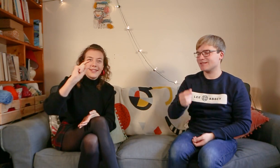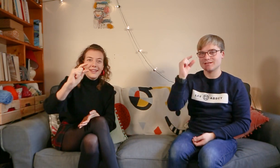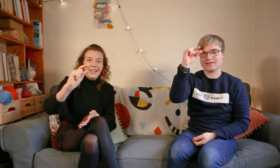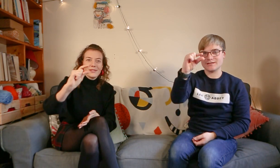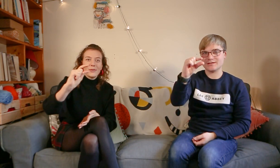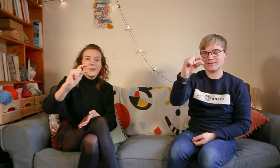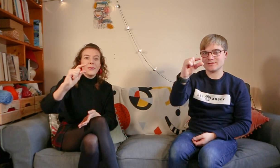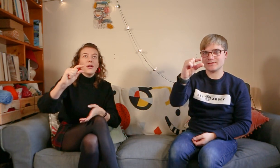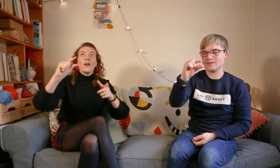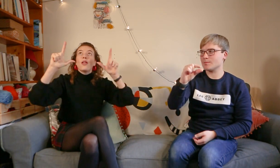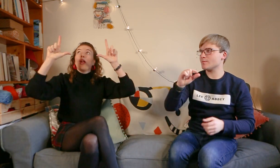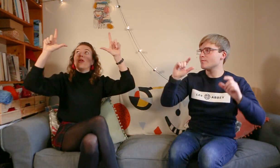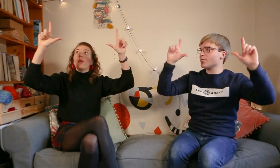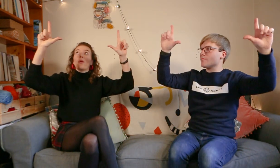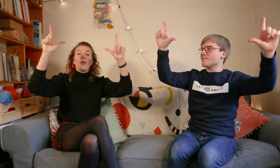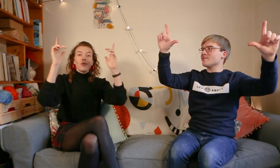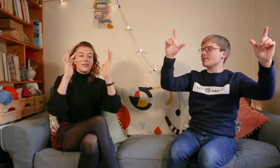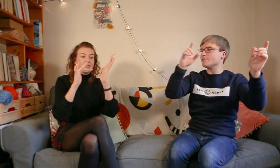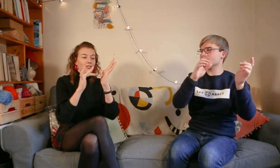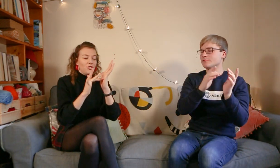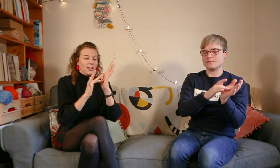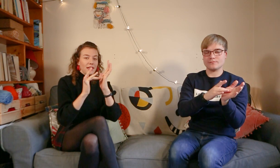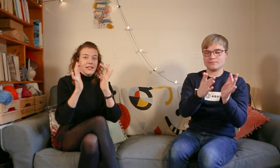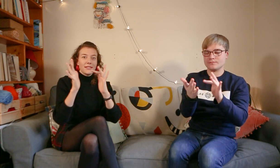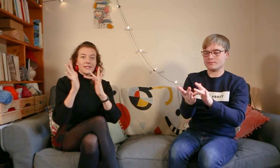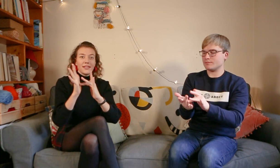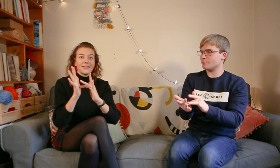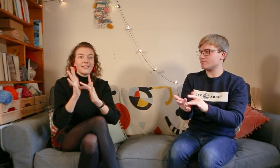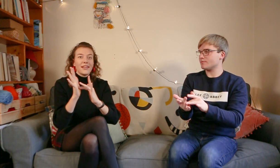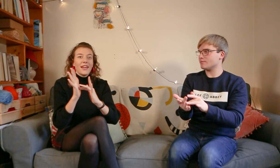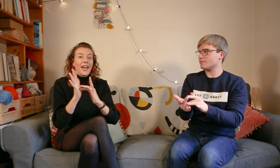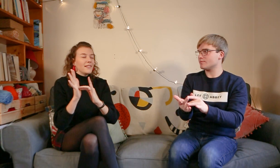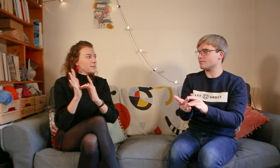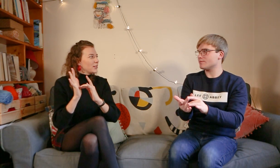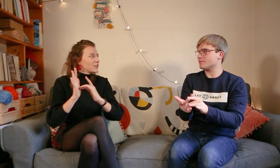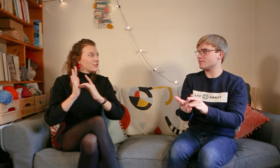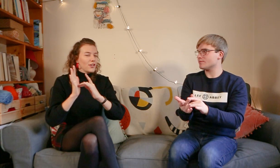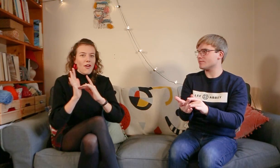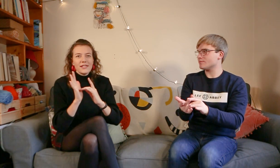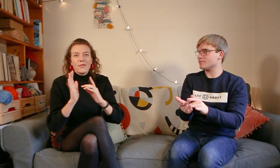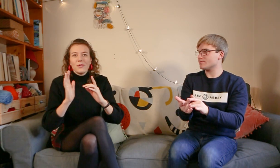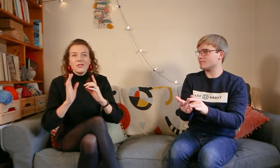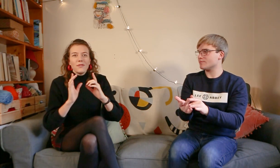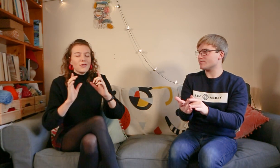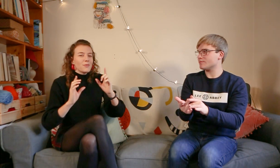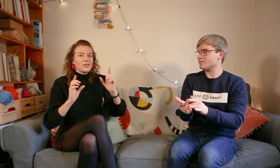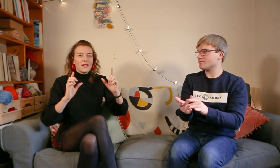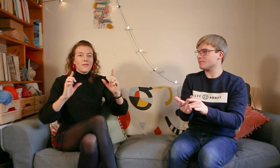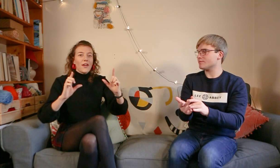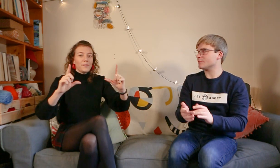little Lord Jesus. And this bit you can shut your eyes if you want to. If you don't want to that's fine.